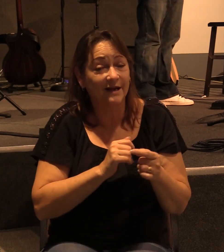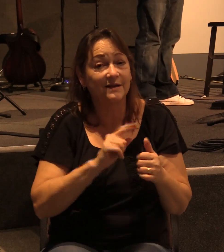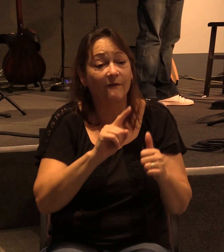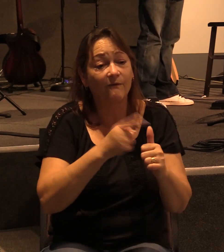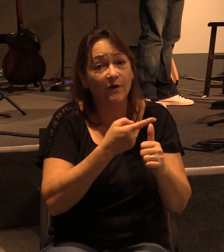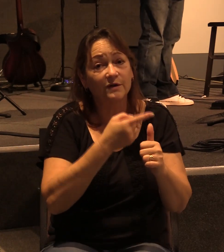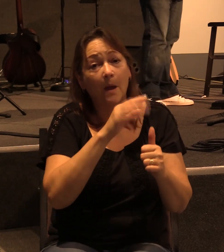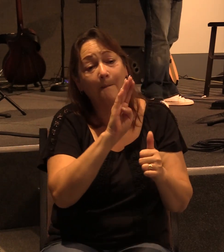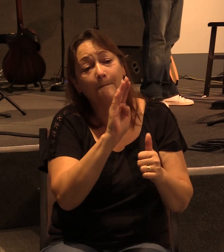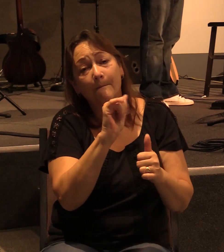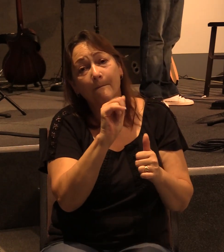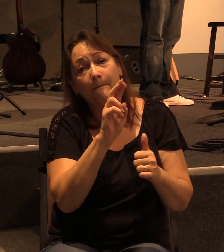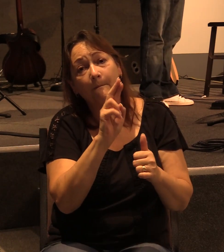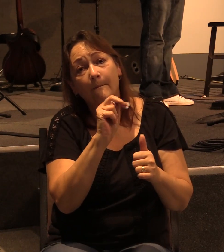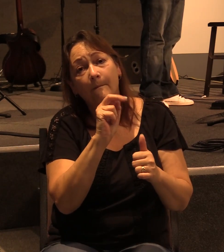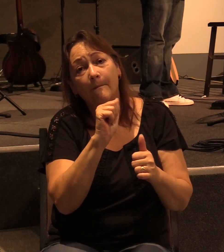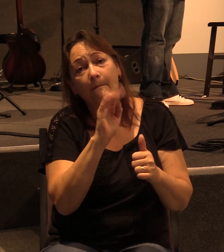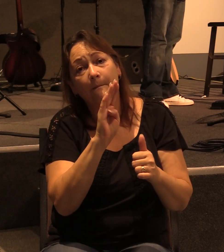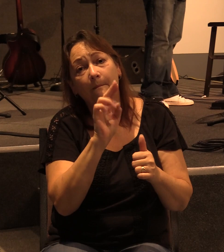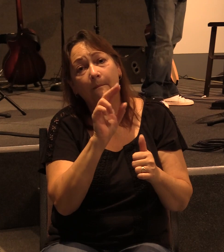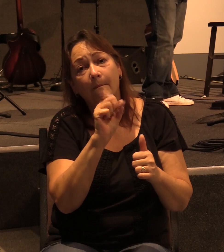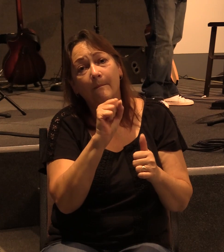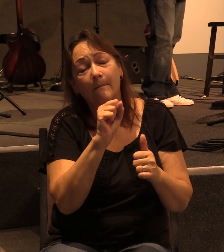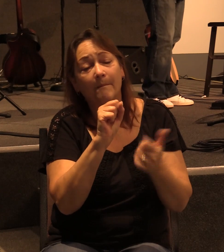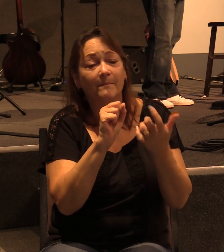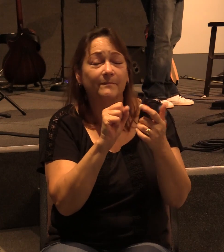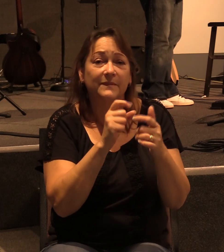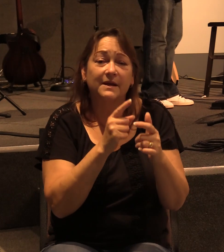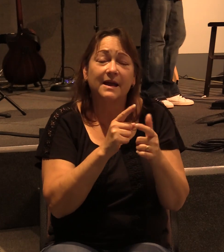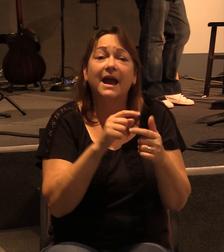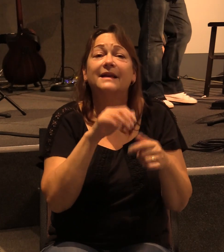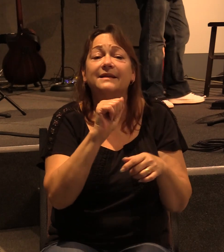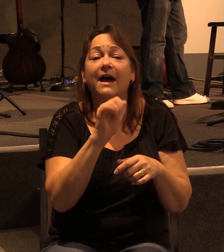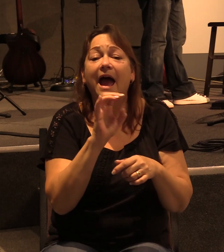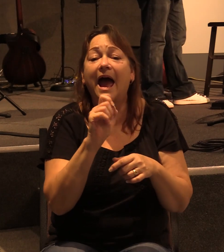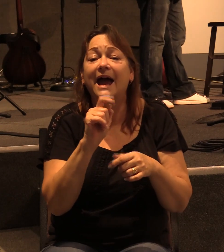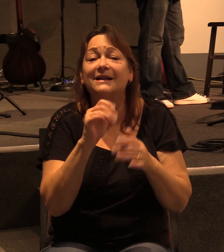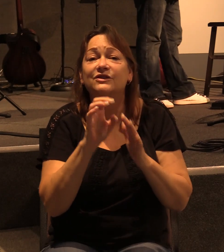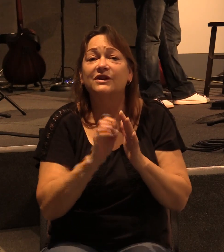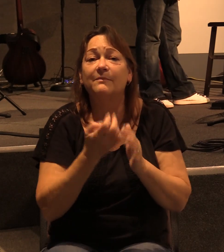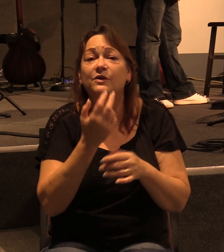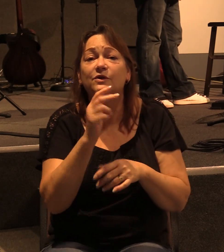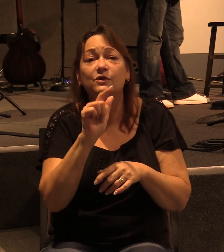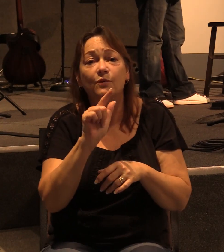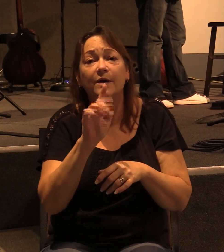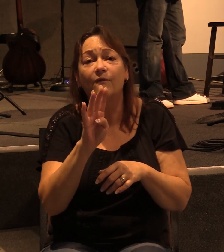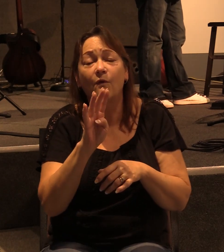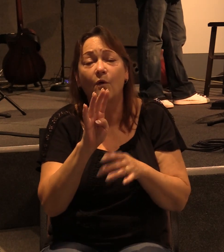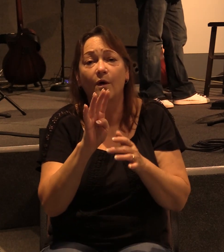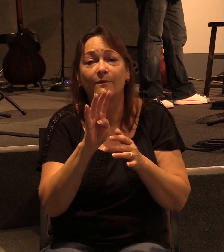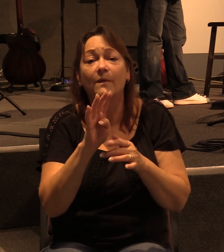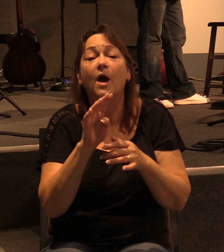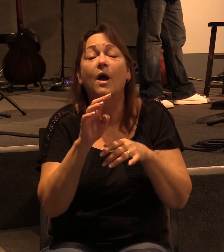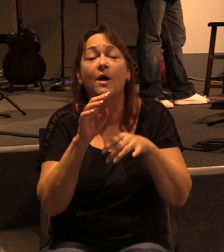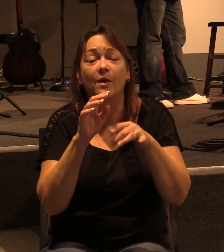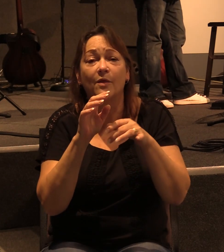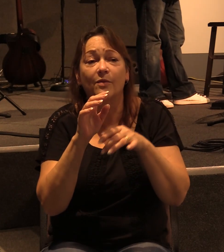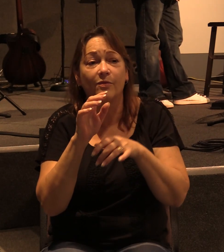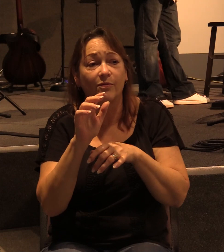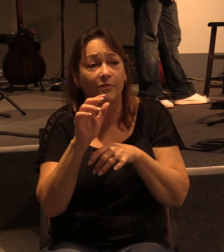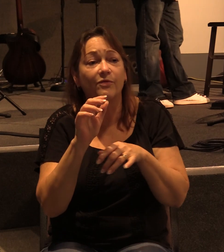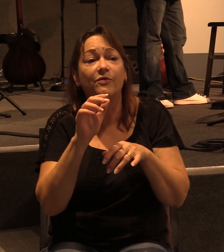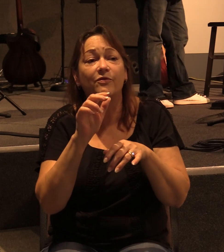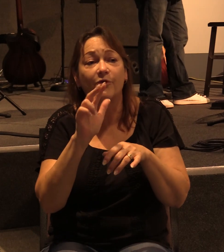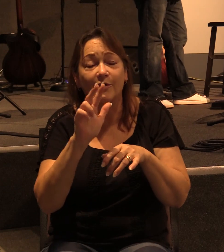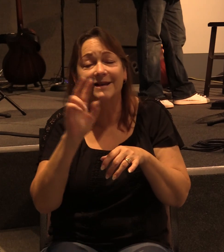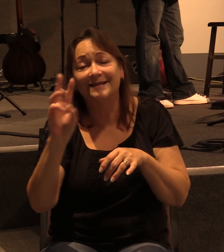Barnabas. Okay. So Acts chapter 436 tells us a few things about Barnabas. It